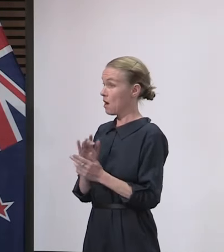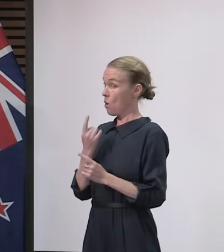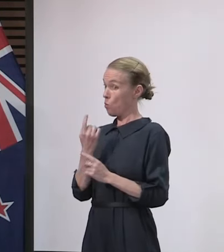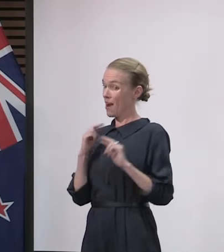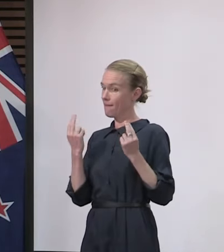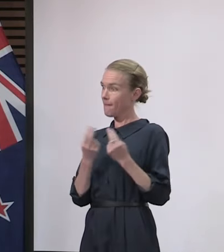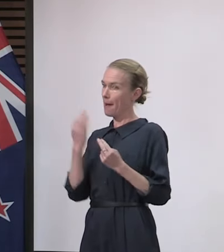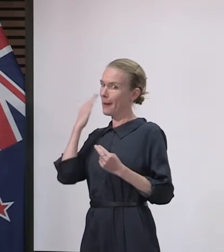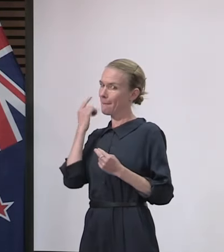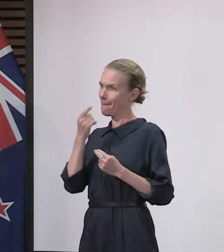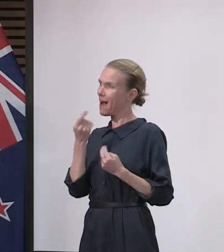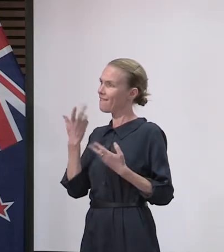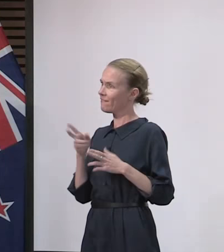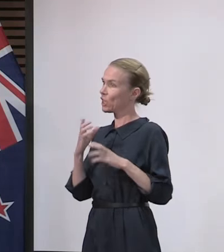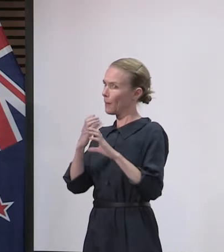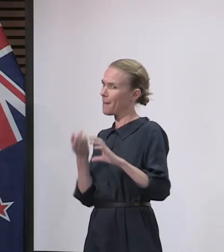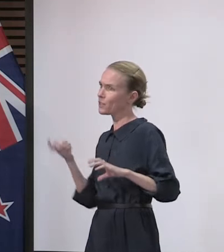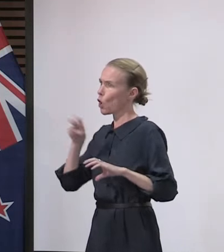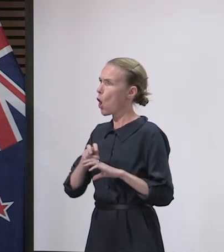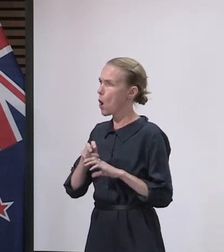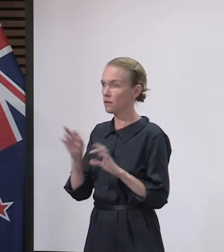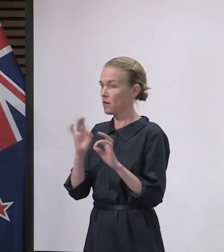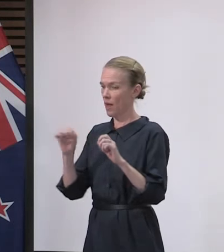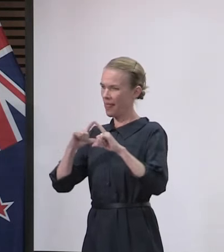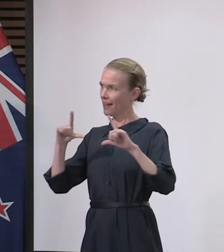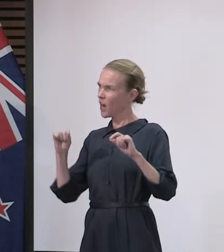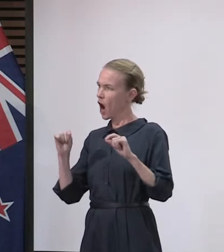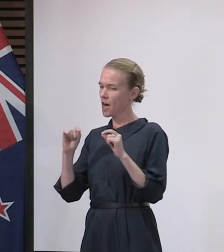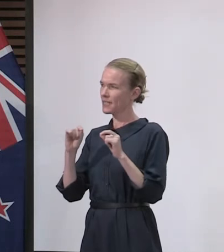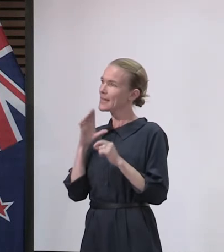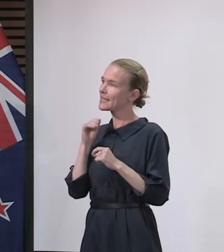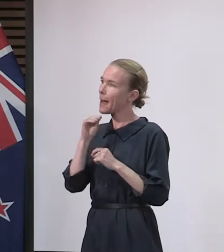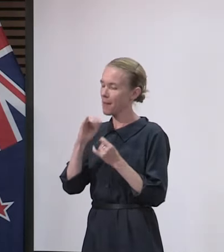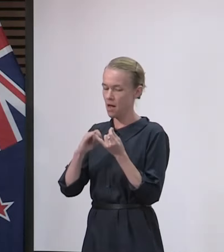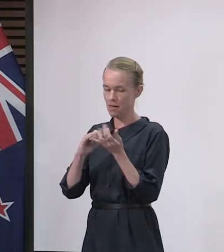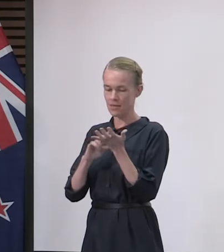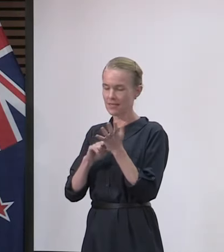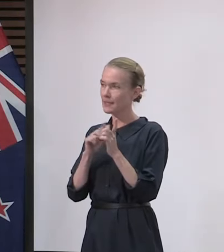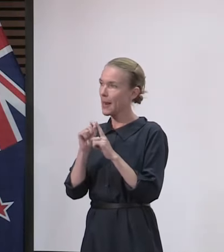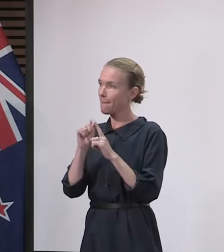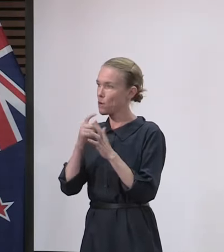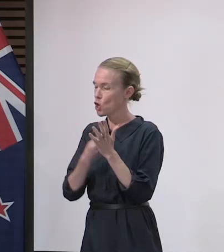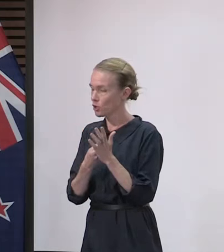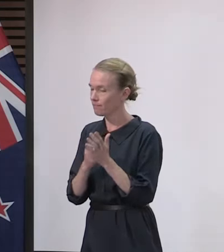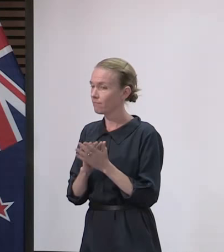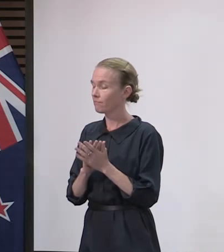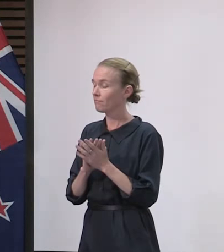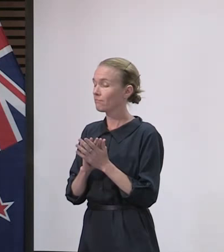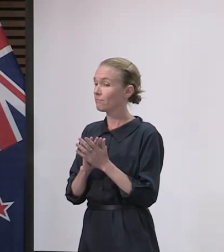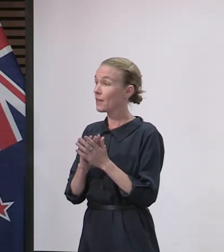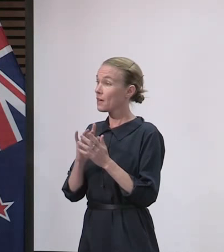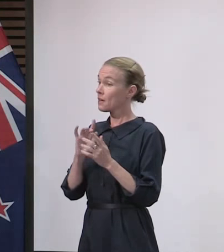so I think that's helpful. But the important thing here is, of course, is if someone is a case or a contact that they can